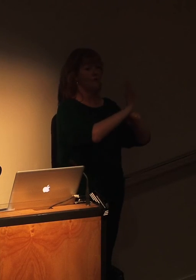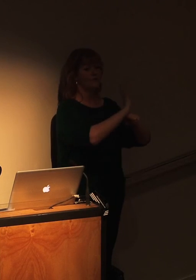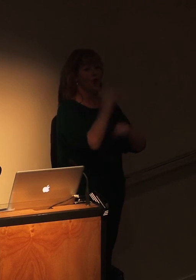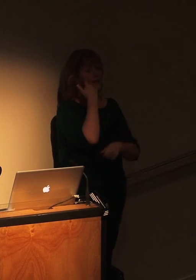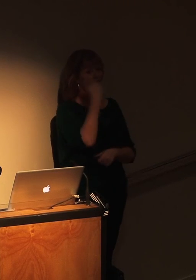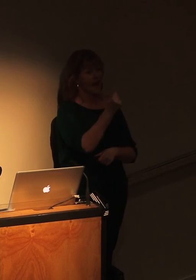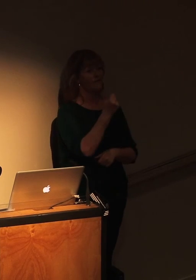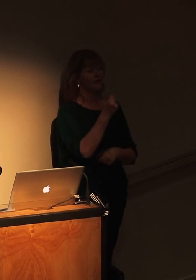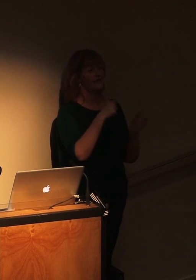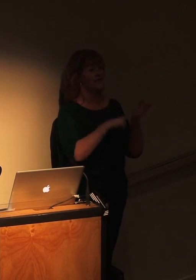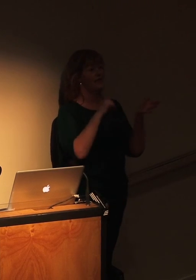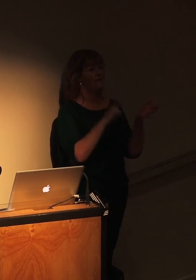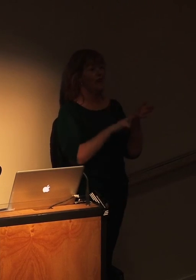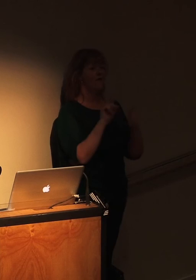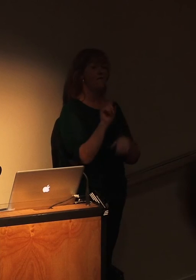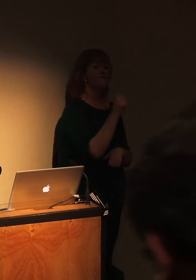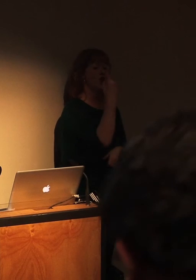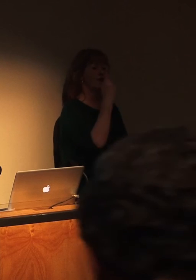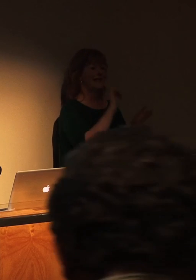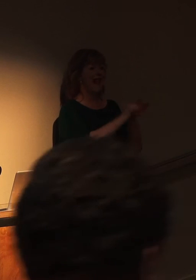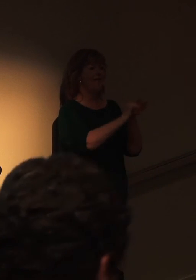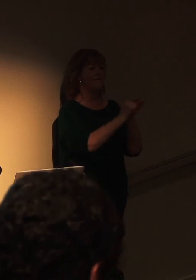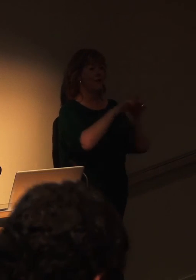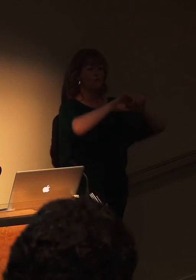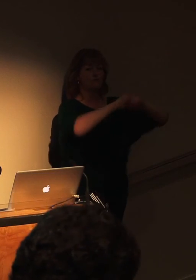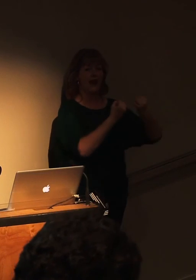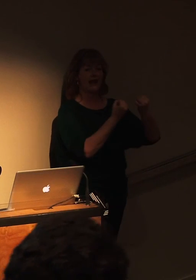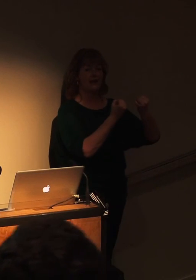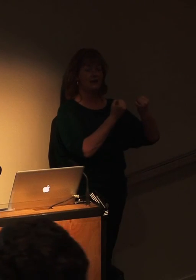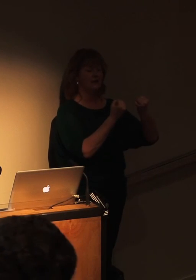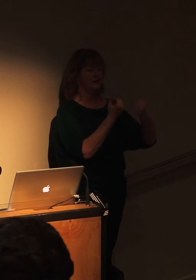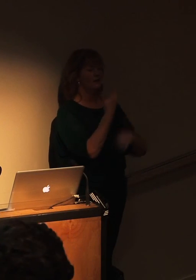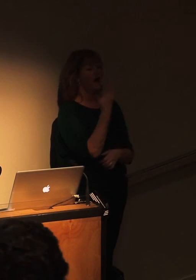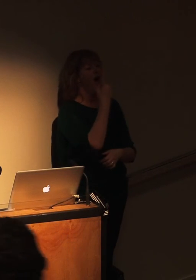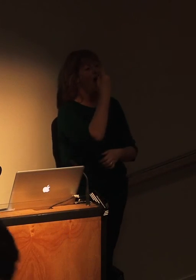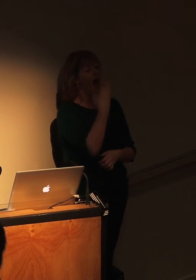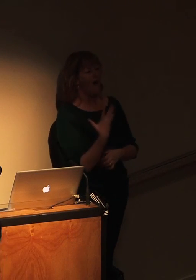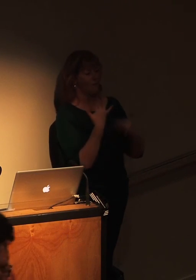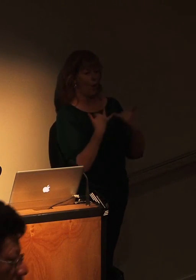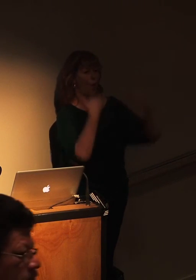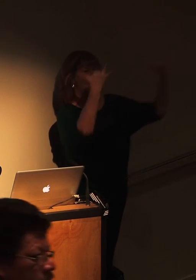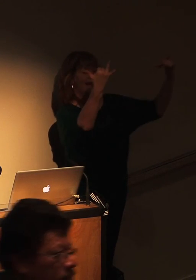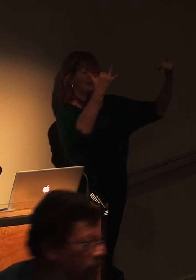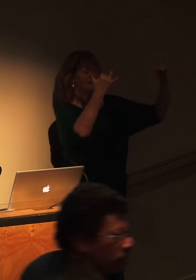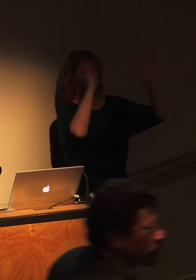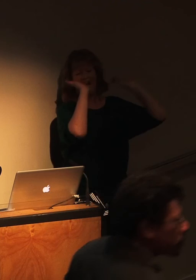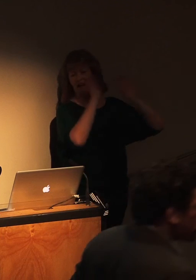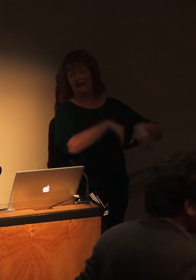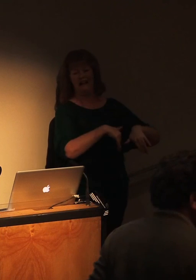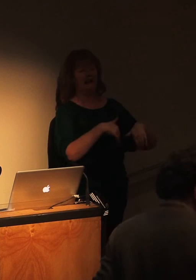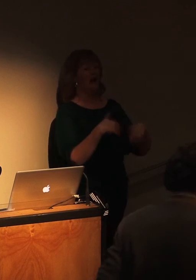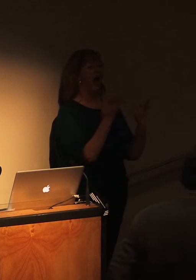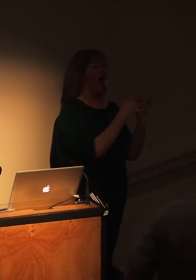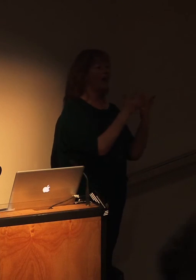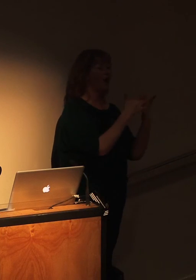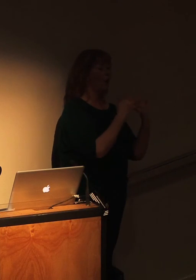Channel, at that first ad break, 50% of your audience may change out, 50% may stay with you, and you might get a completely new